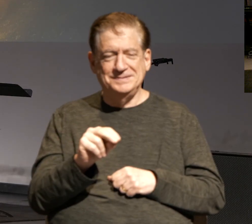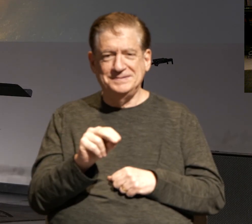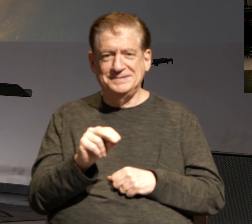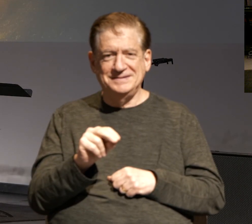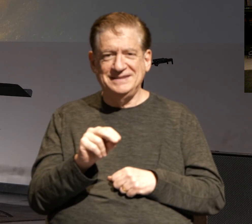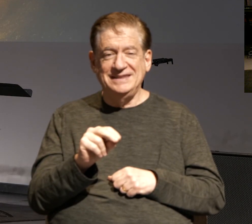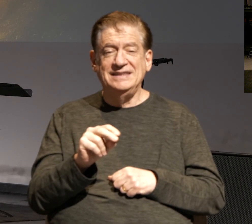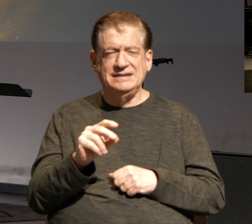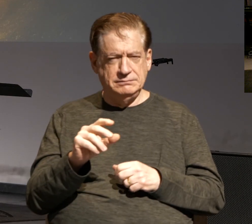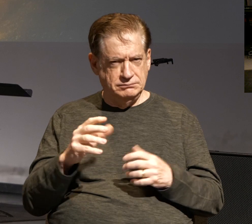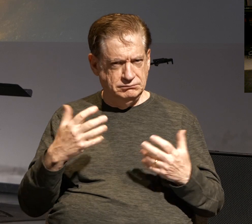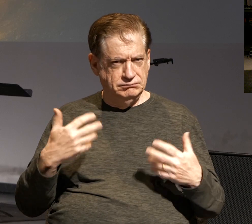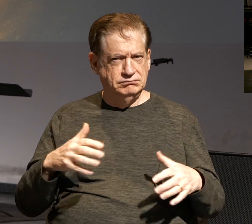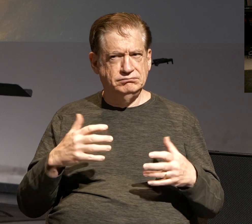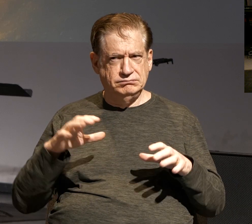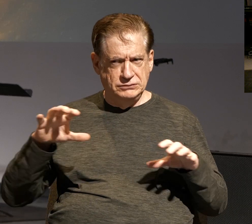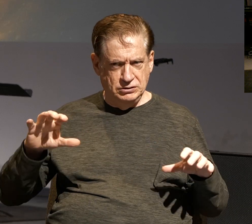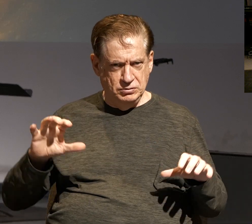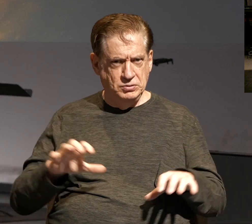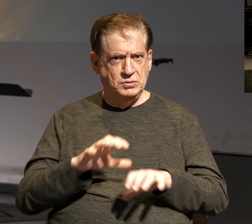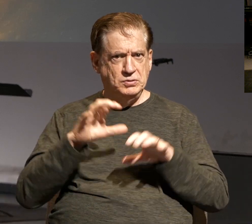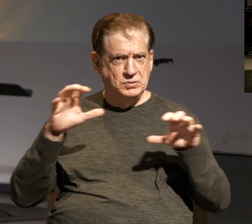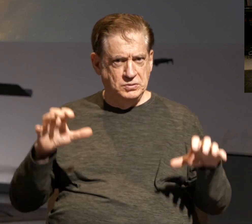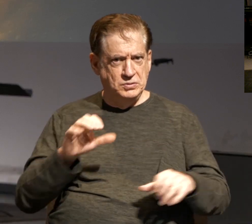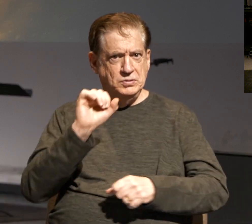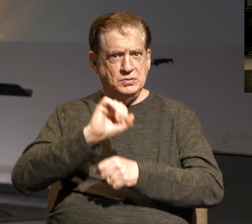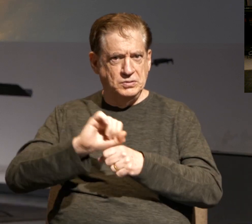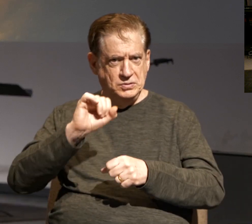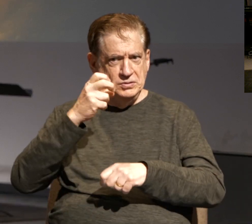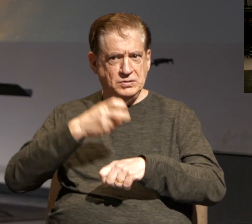It takes quite a process to make something like this.